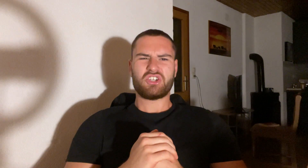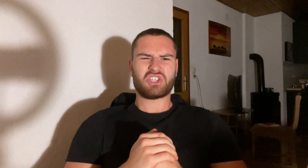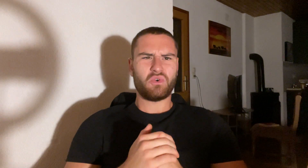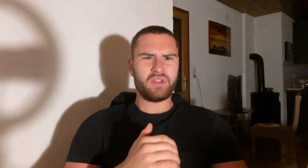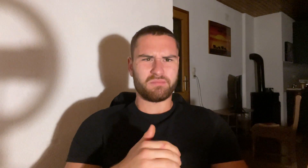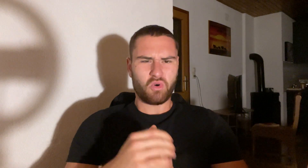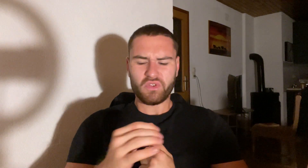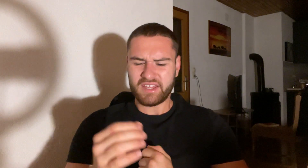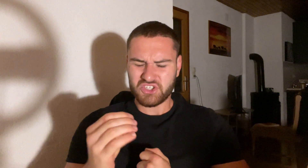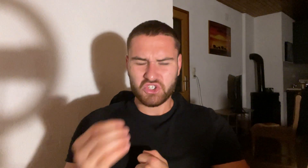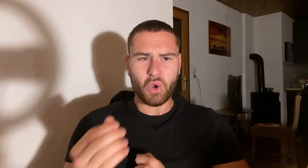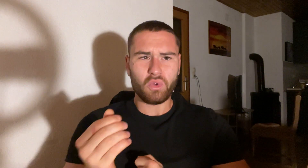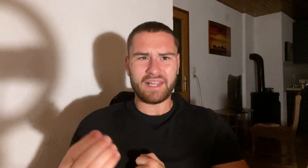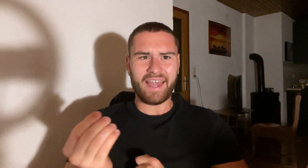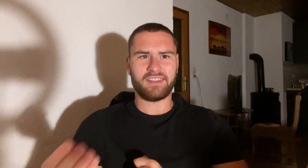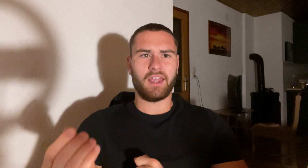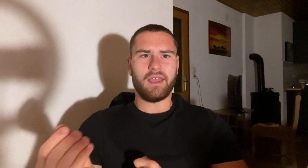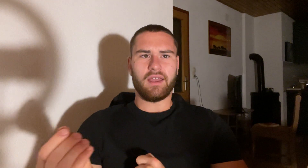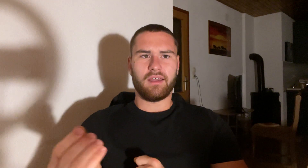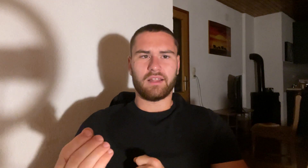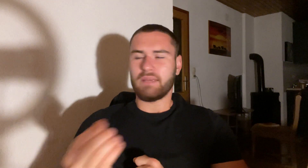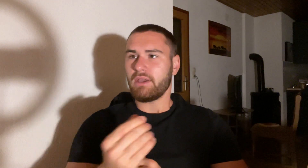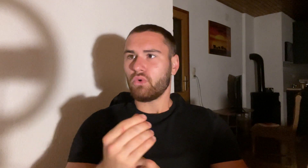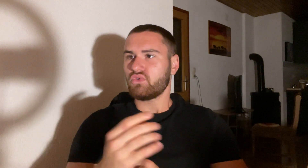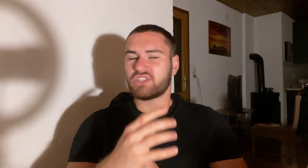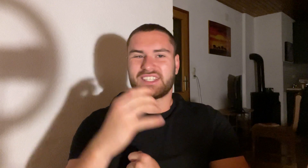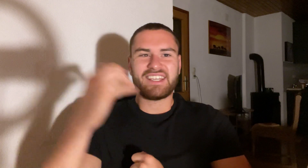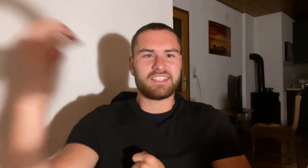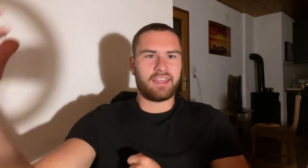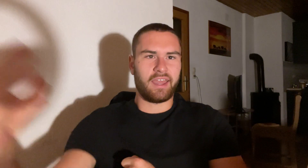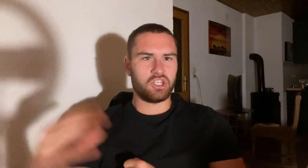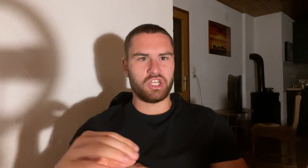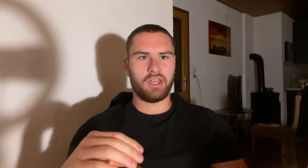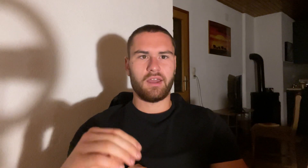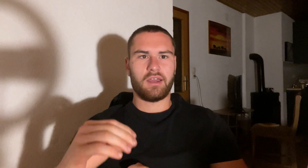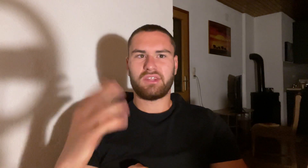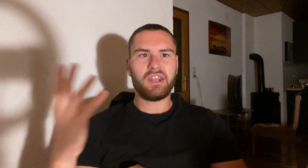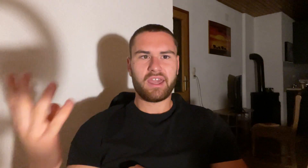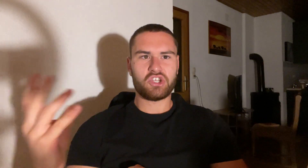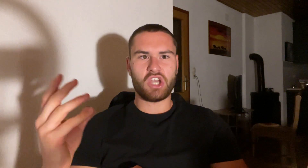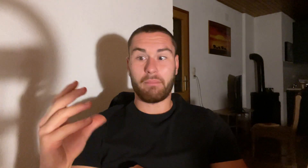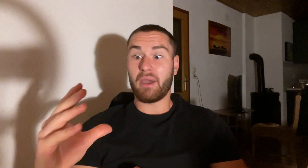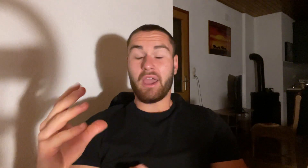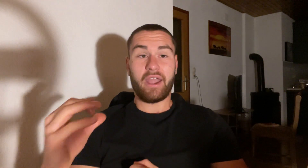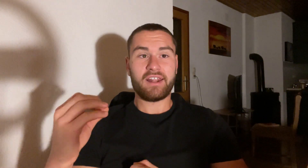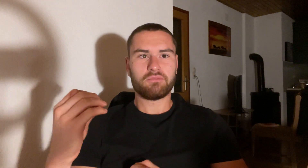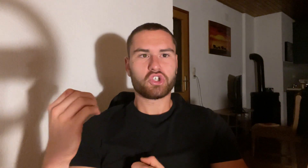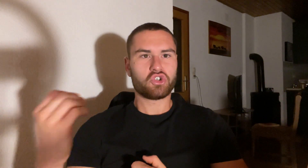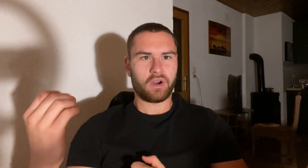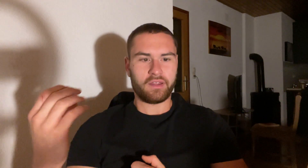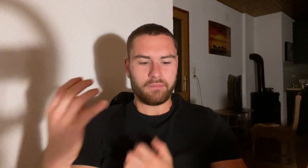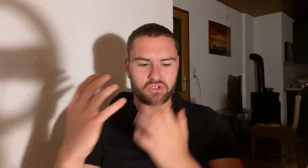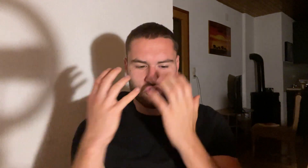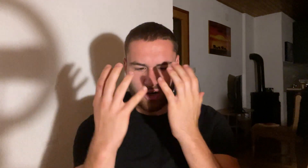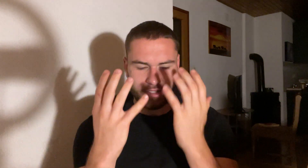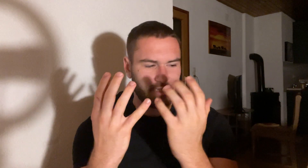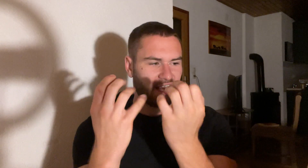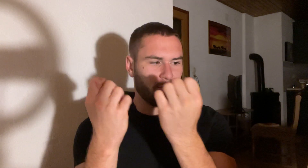just noticed, bro, that's so light. Let me go to 60 kg, 10 kg up and I'm struggling. Like I'm